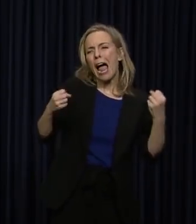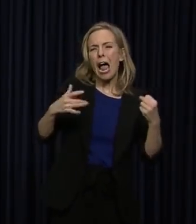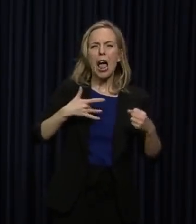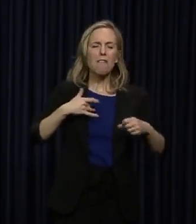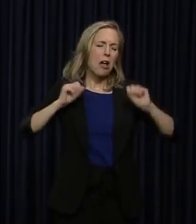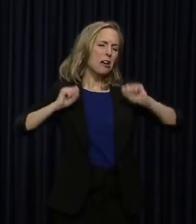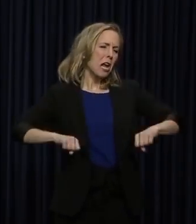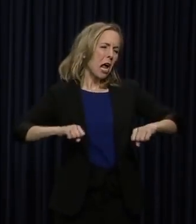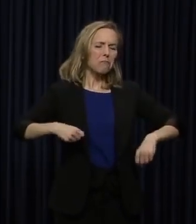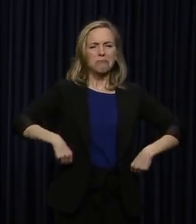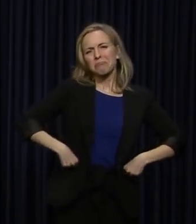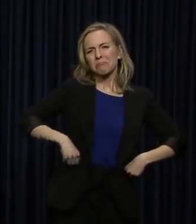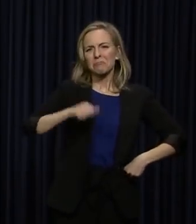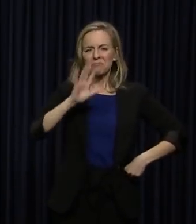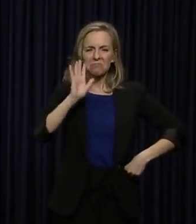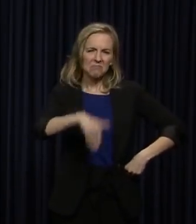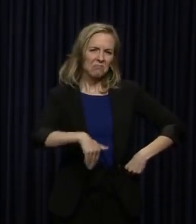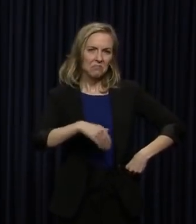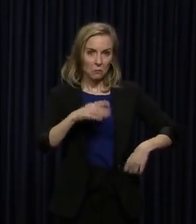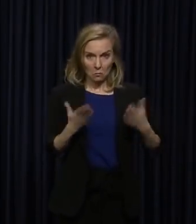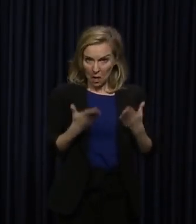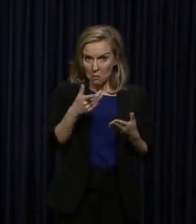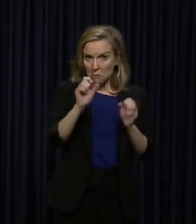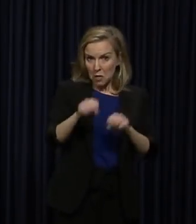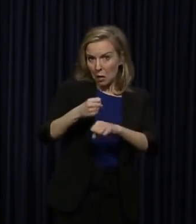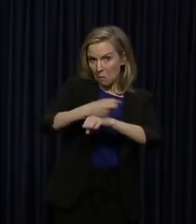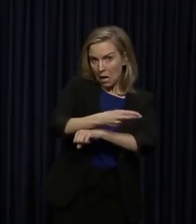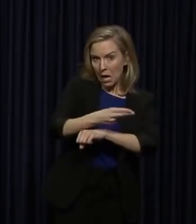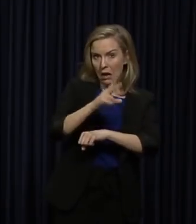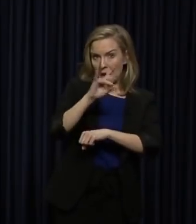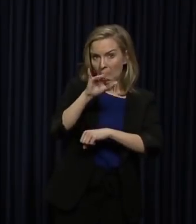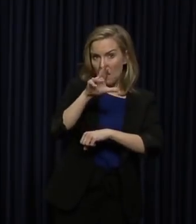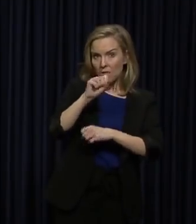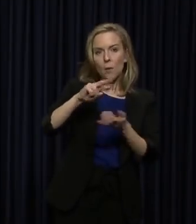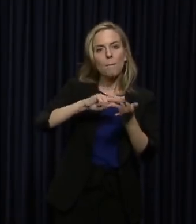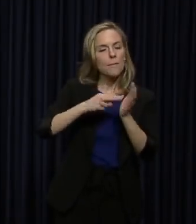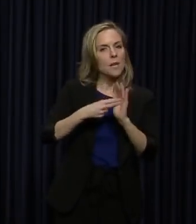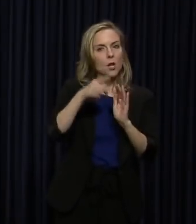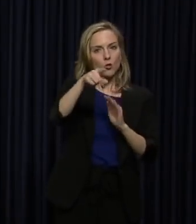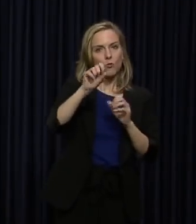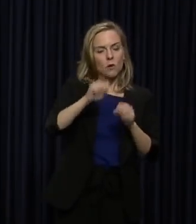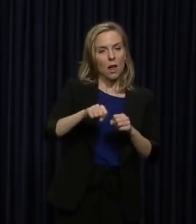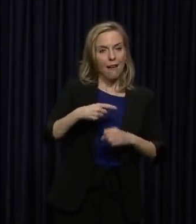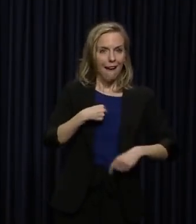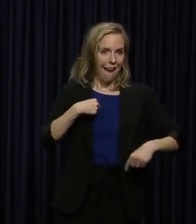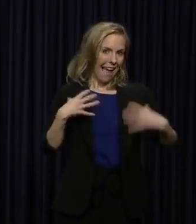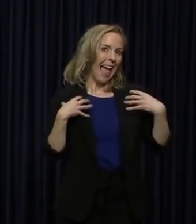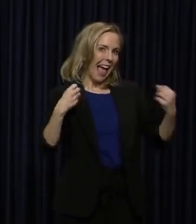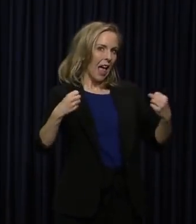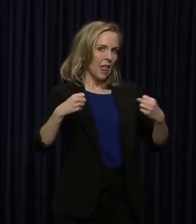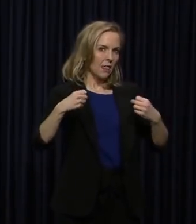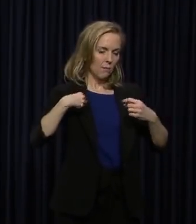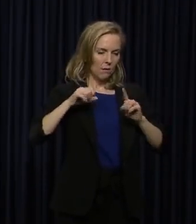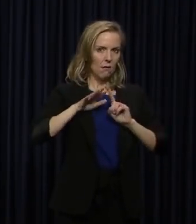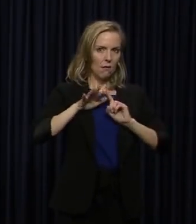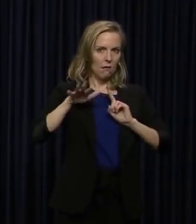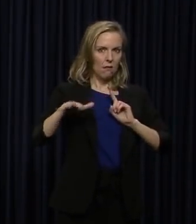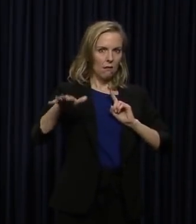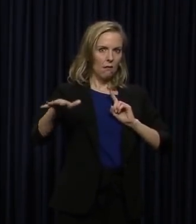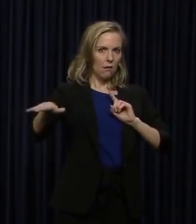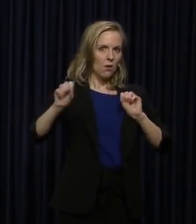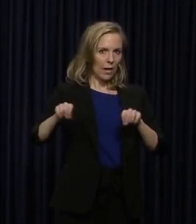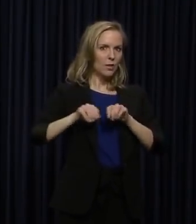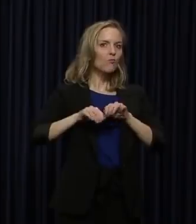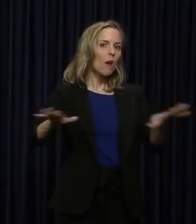indestructible, and you might be with this virus. But if you spread it to somebody else, that's where the harm can come